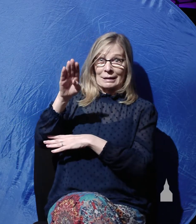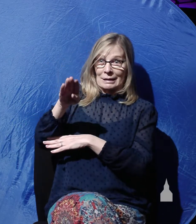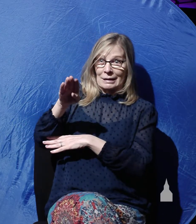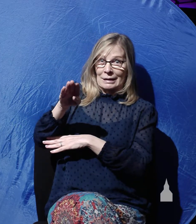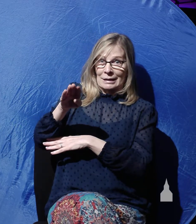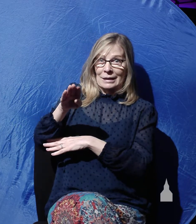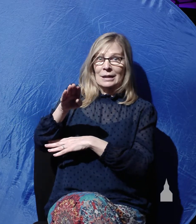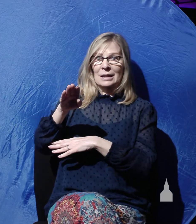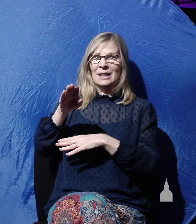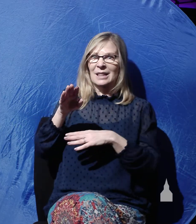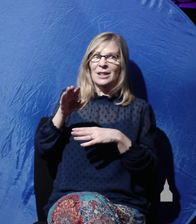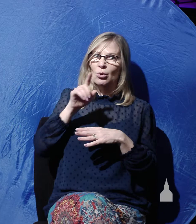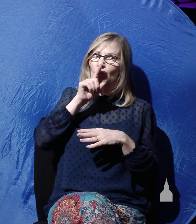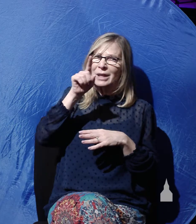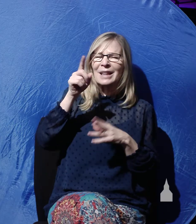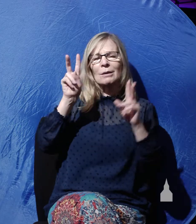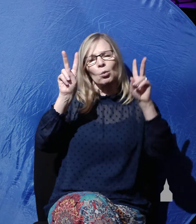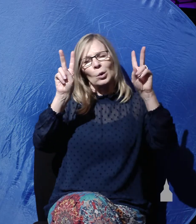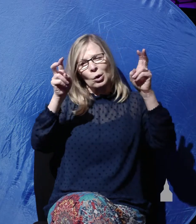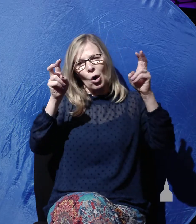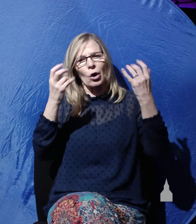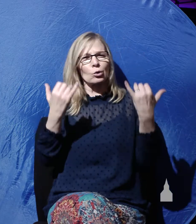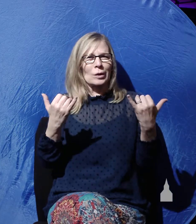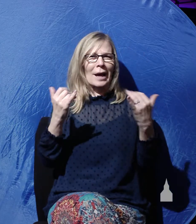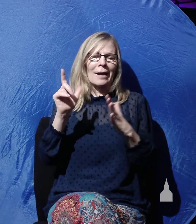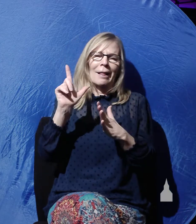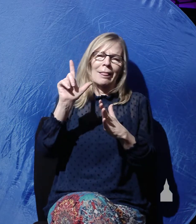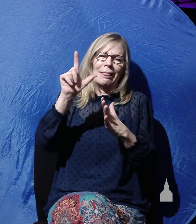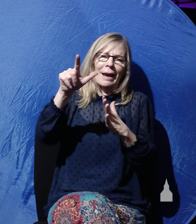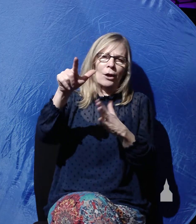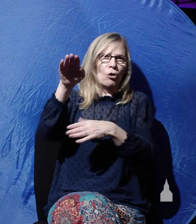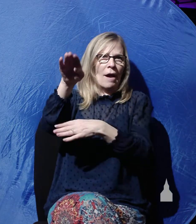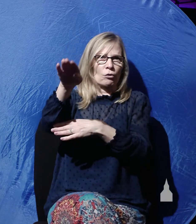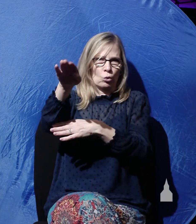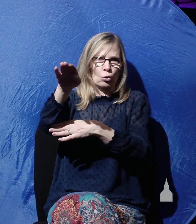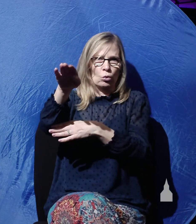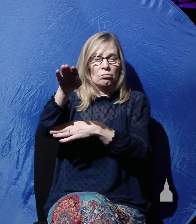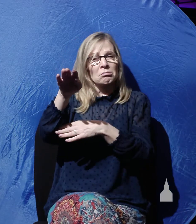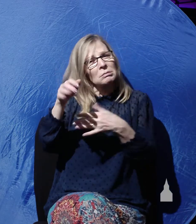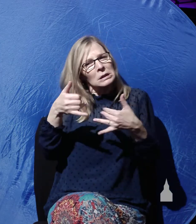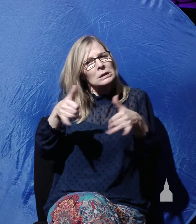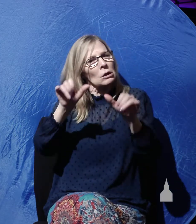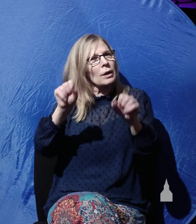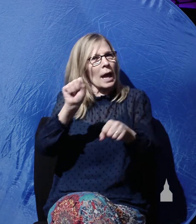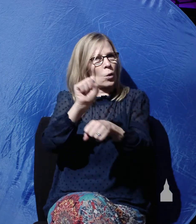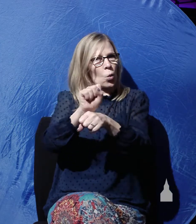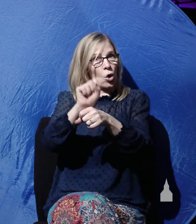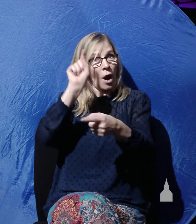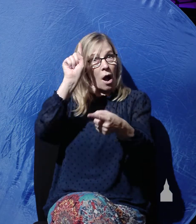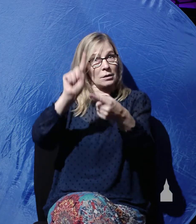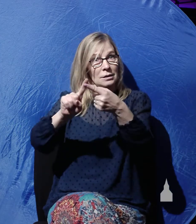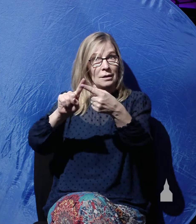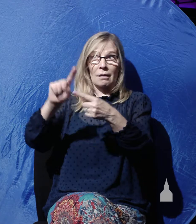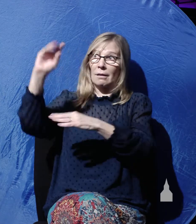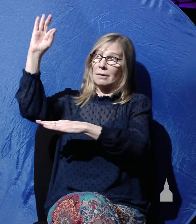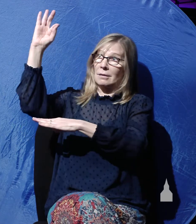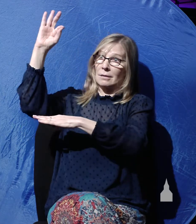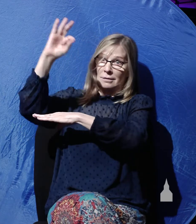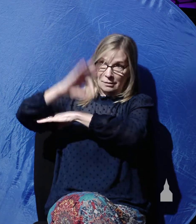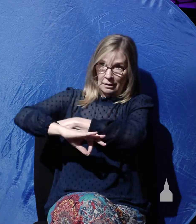come was really what we would call today late afternoon. So work could still be done until sundown, and then the Sabbath